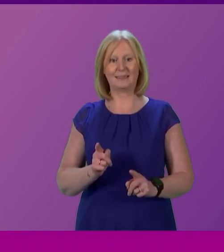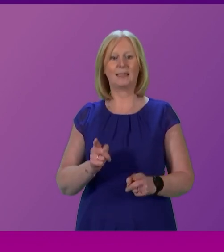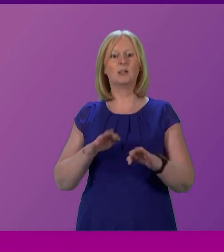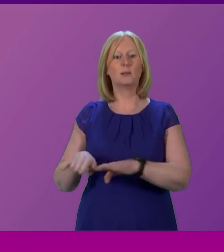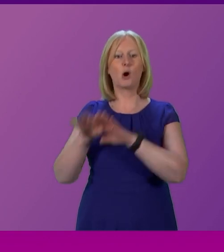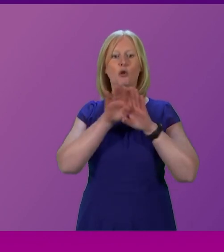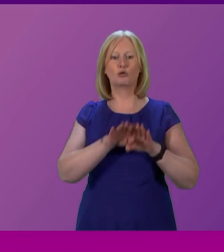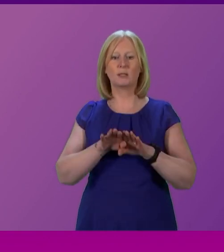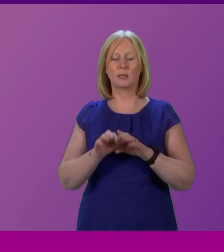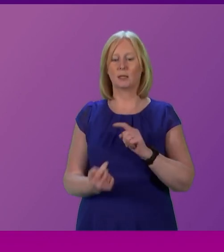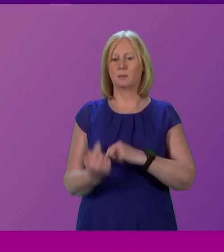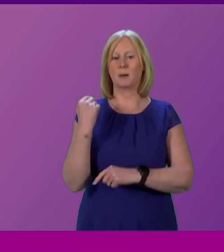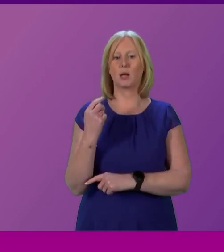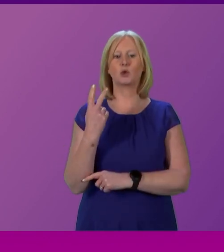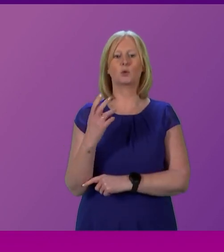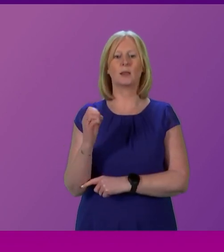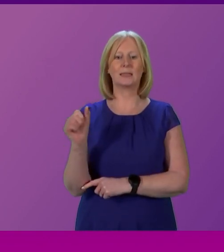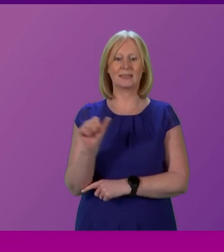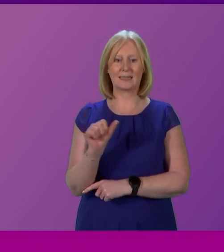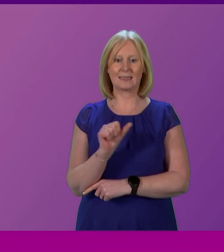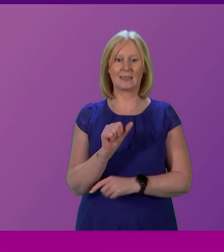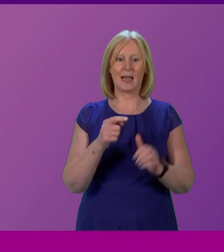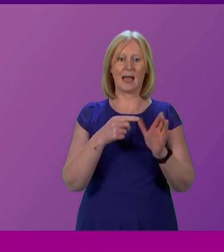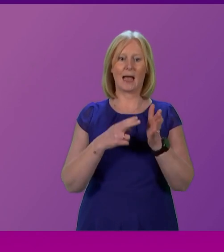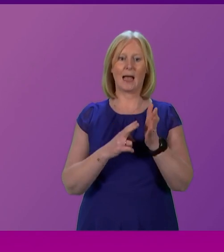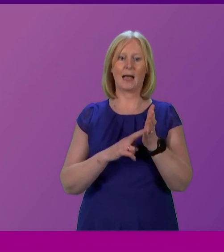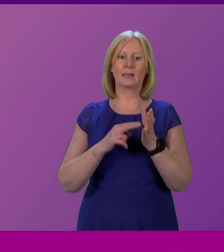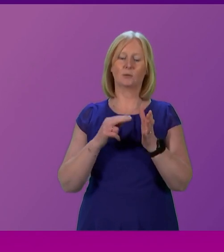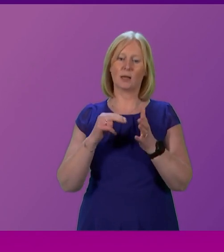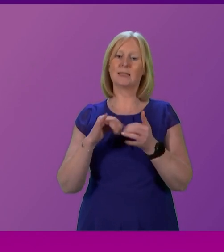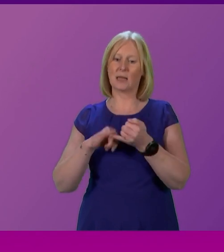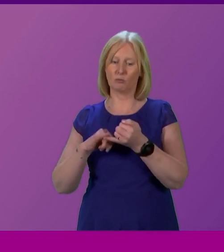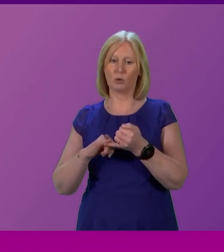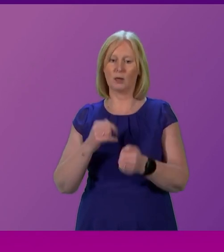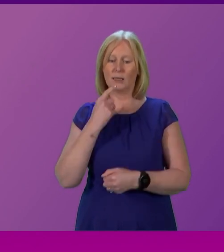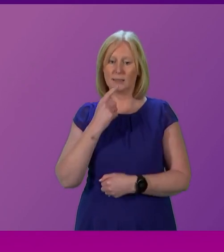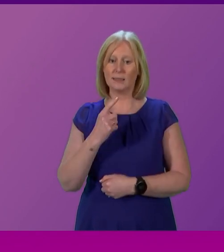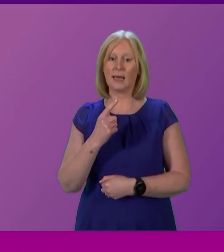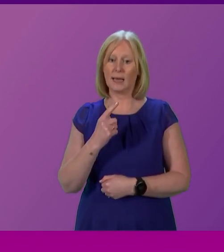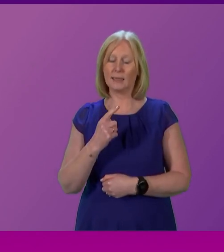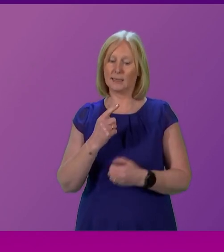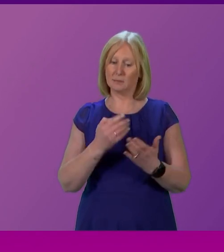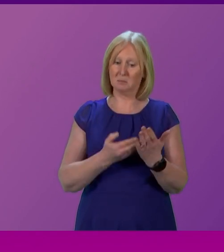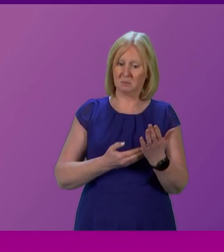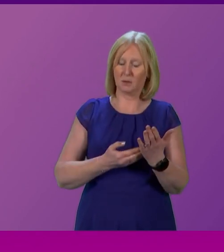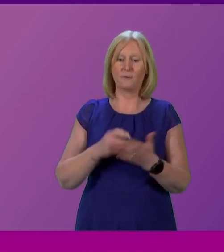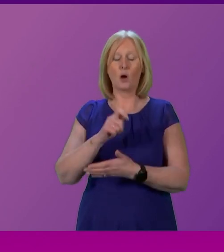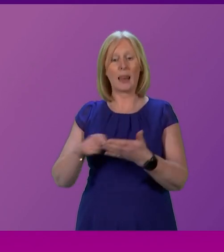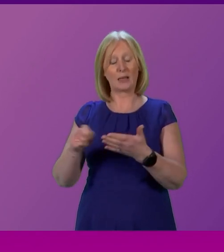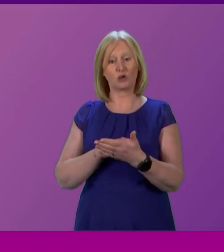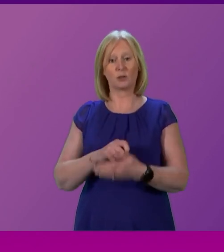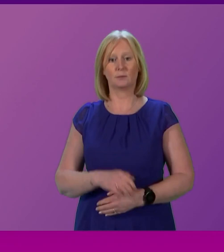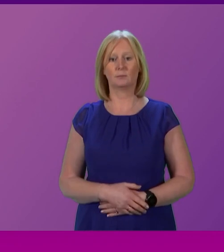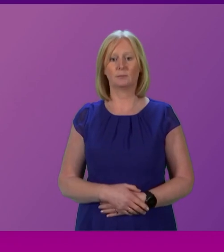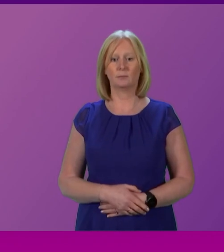Back in 2016, Labour leader Anas Sarwar observed that mandates come from the electorate in an election. If they don't believe any of